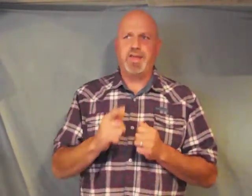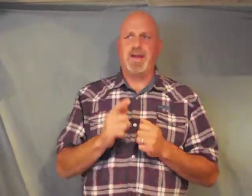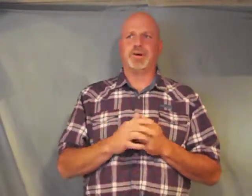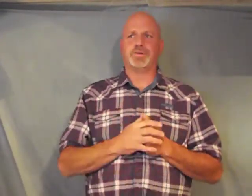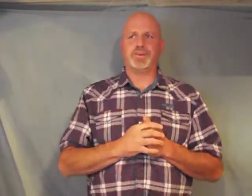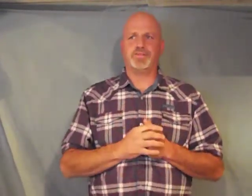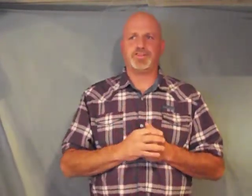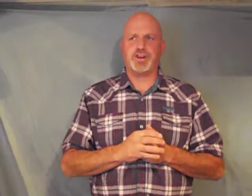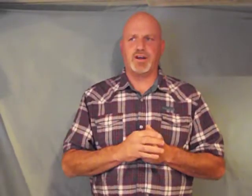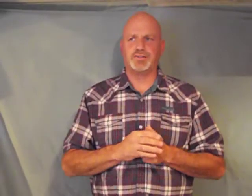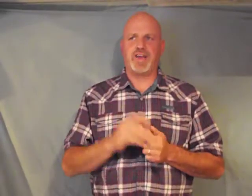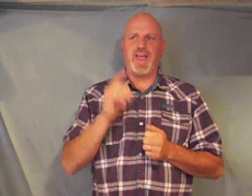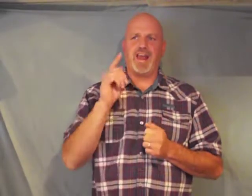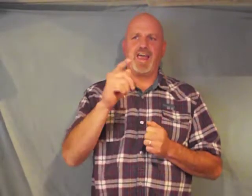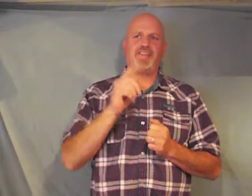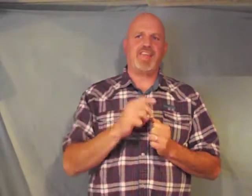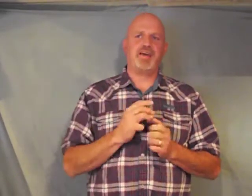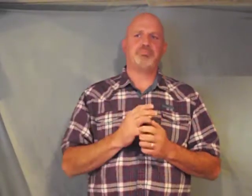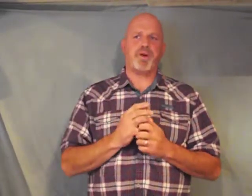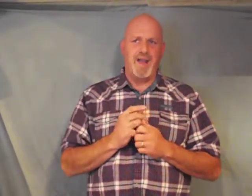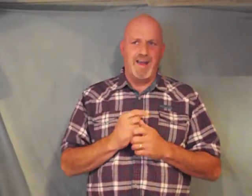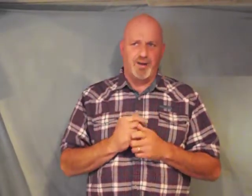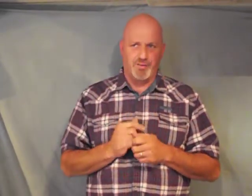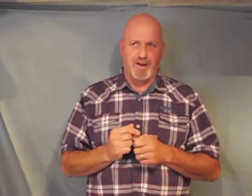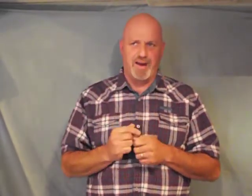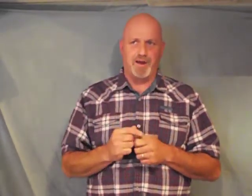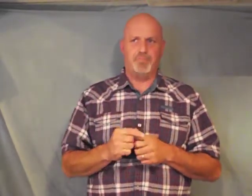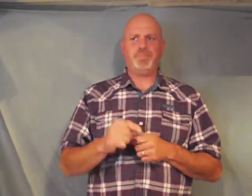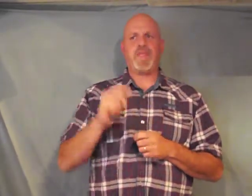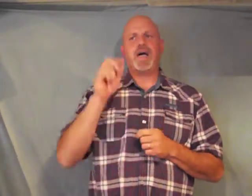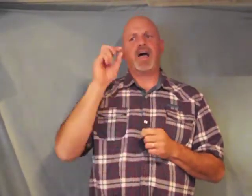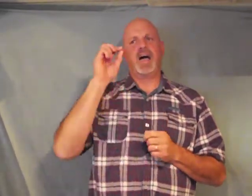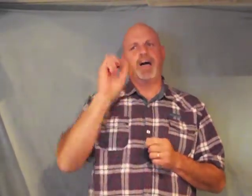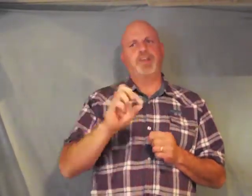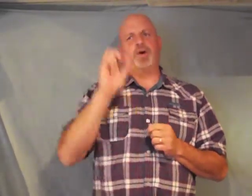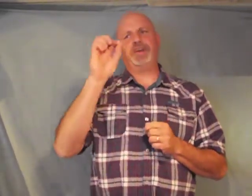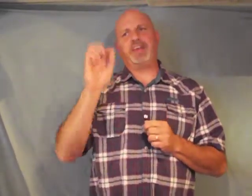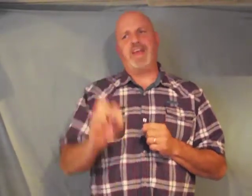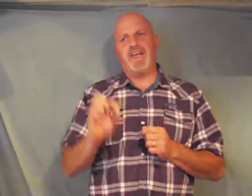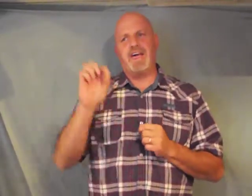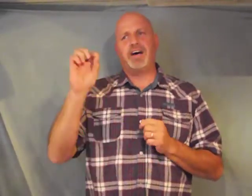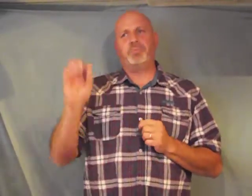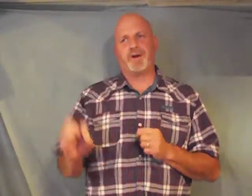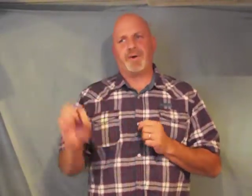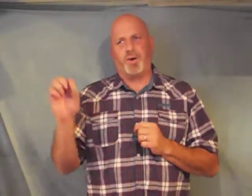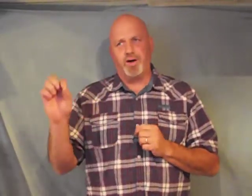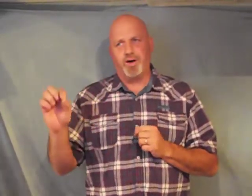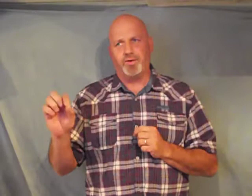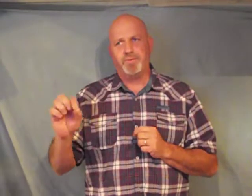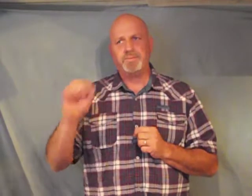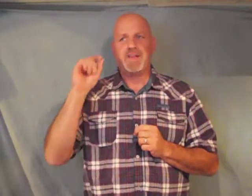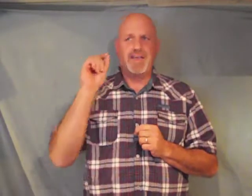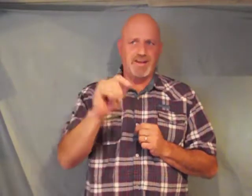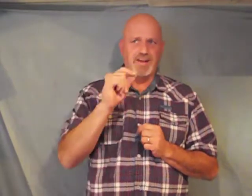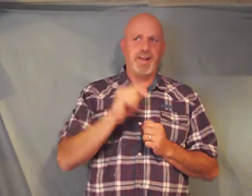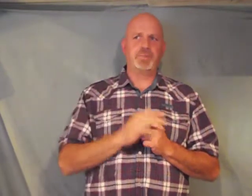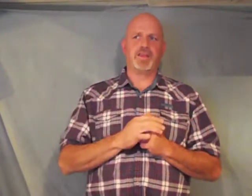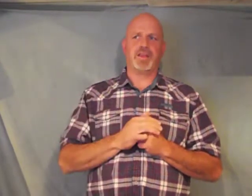the elders of the church and let them pray over him anointing him with oil in the name of the